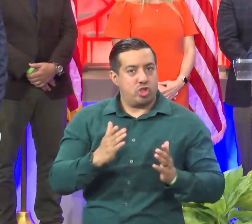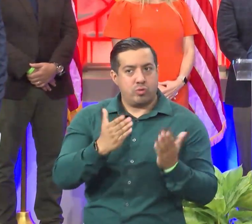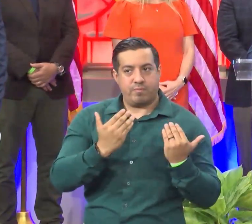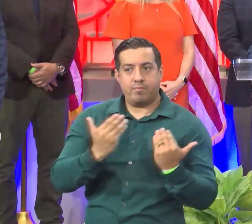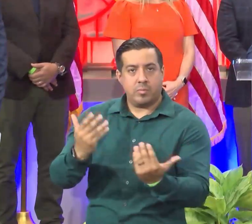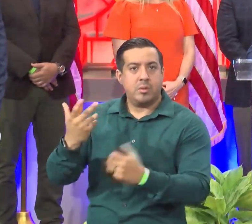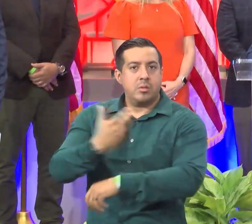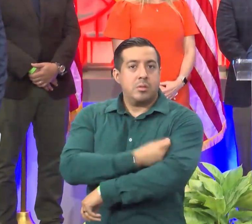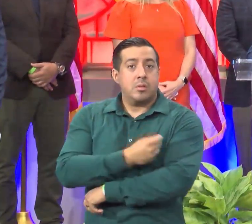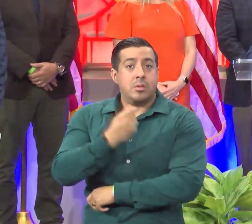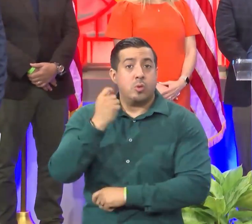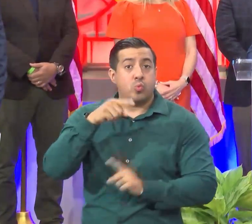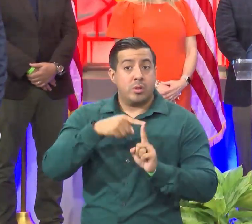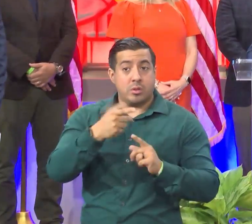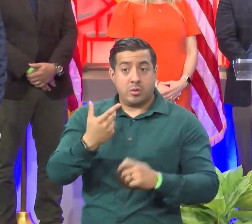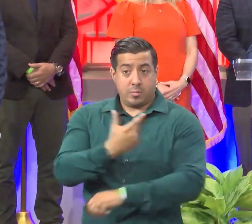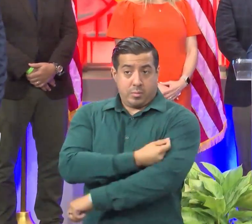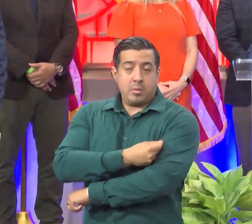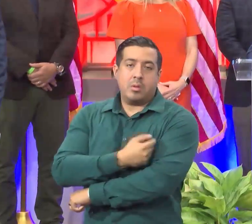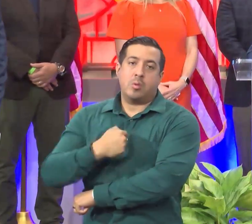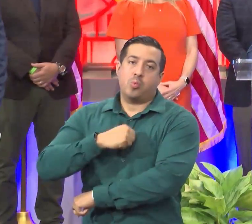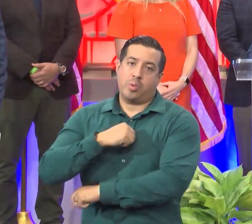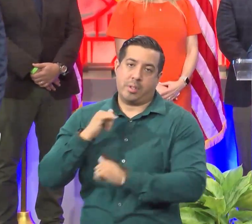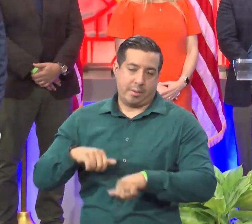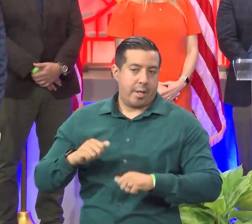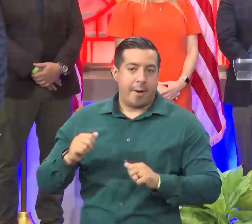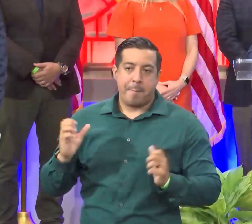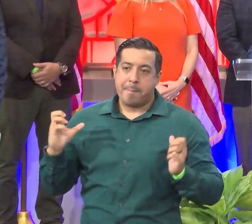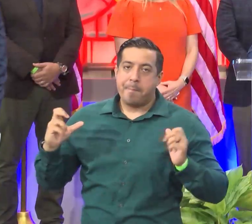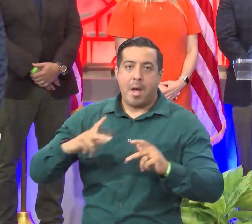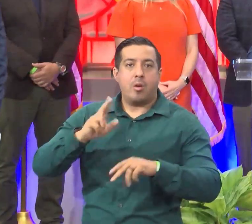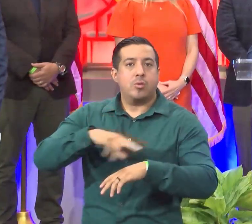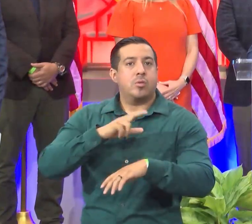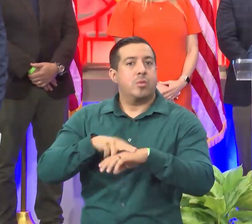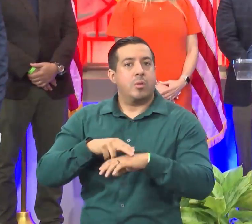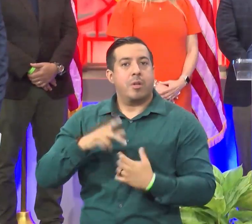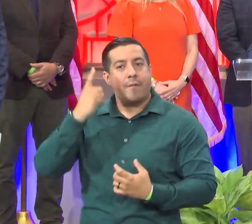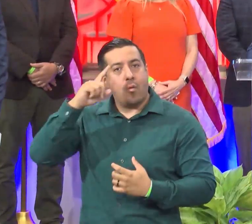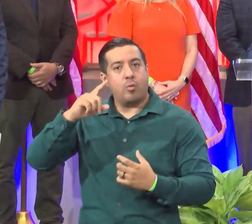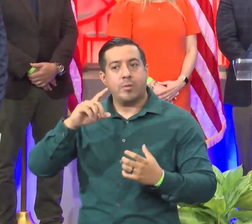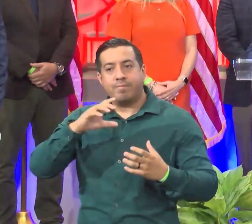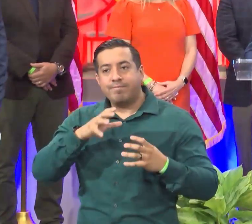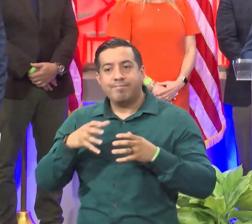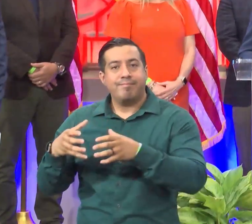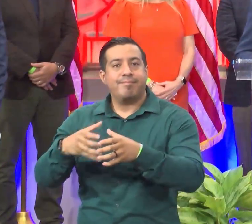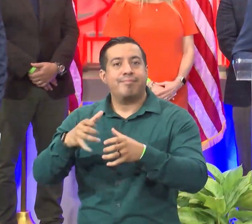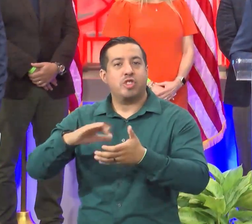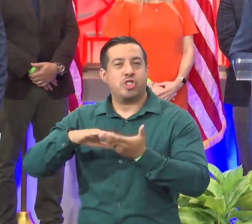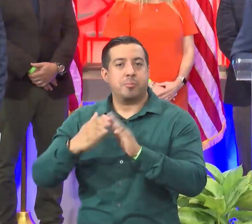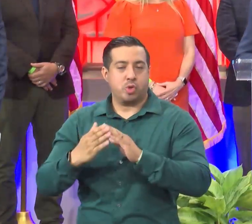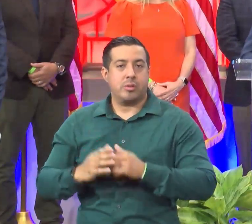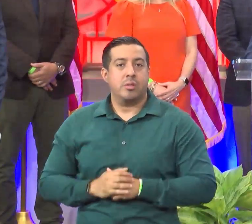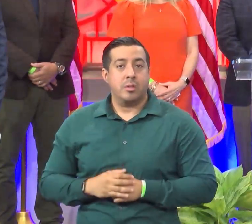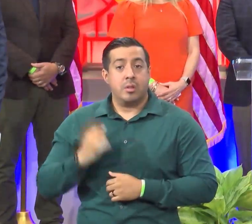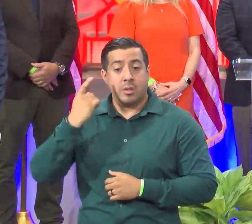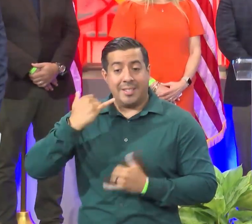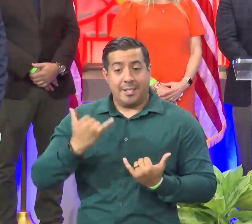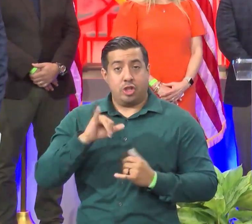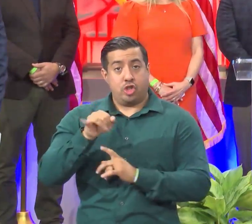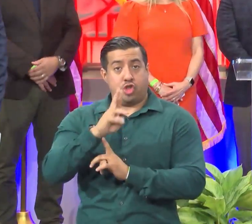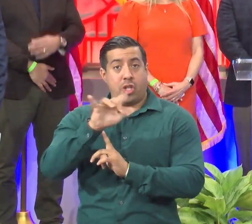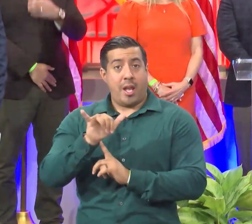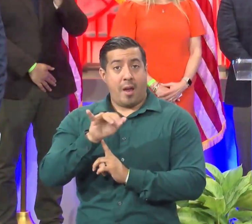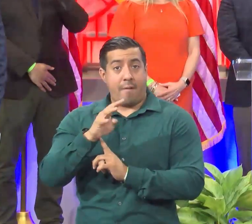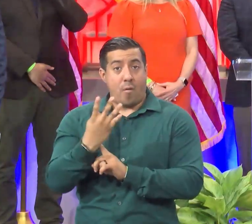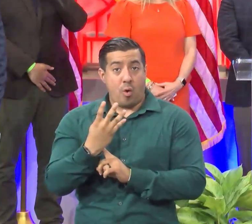when you are, we can all really come back together as a single community. As we begin to venture out this July 4th,